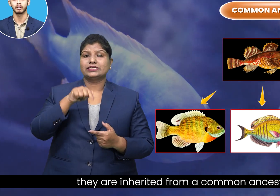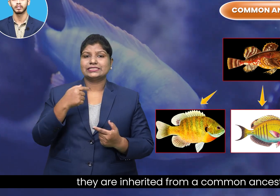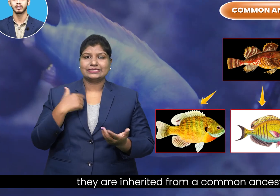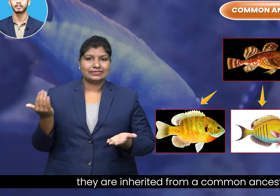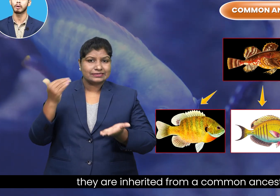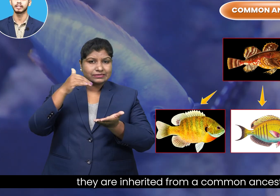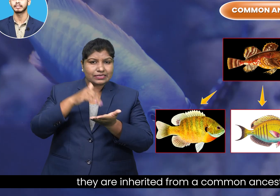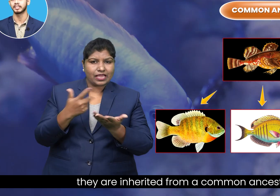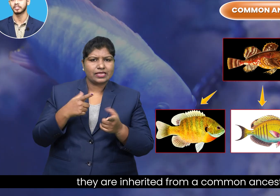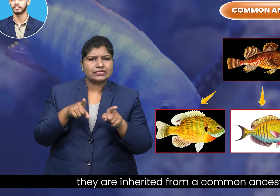a common ancestor.